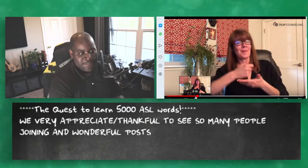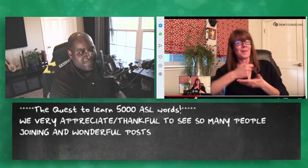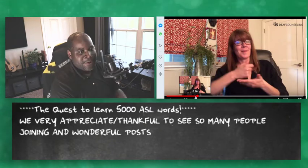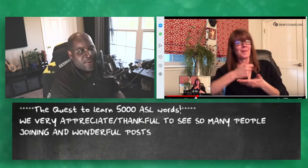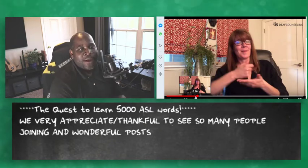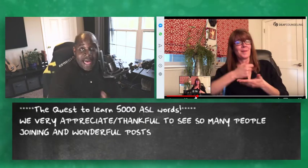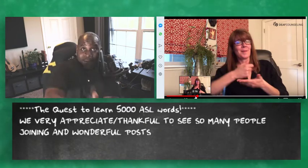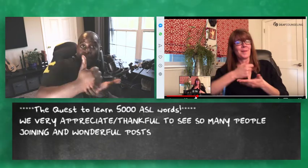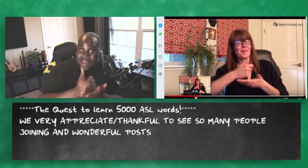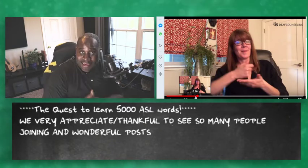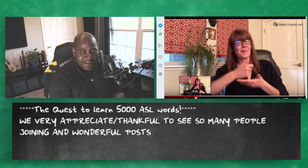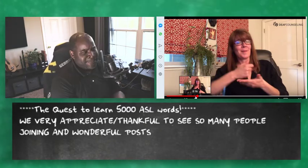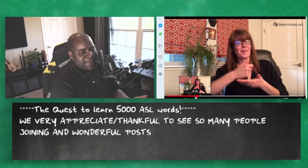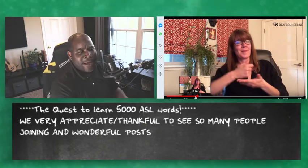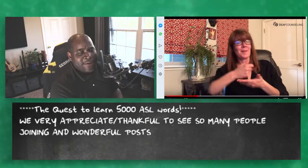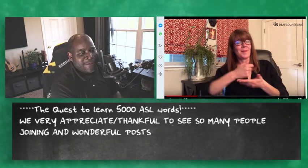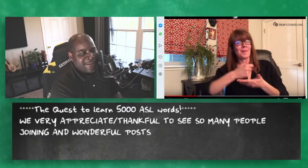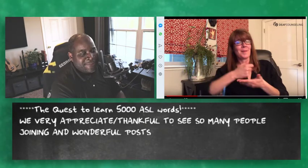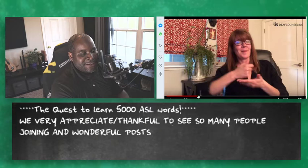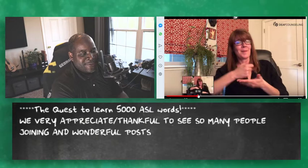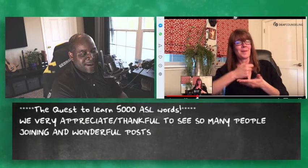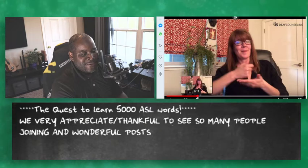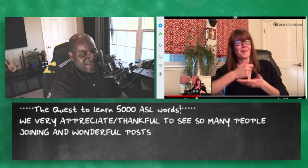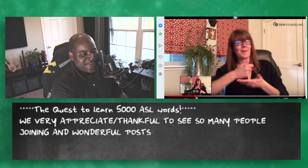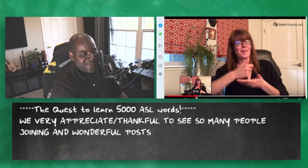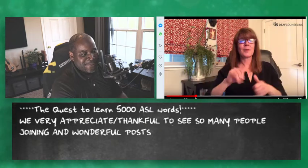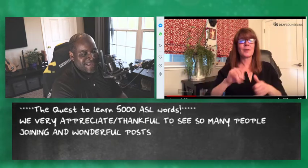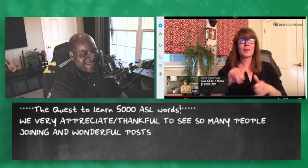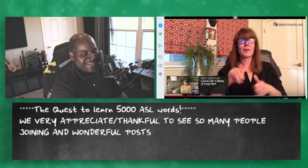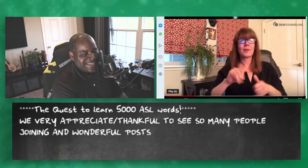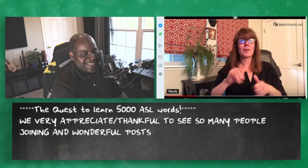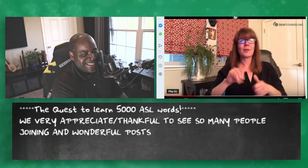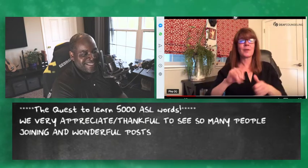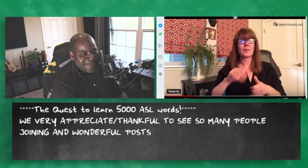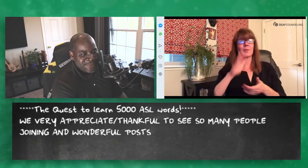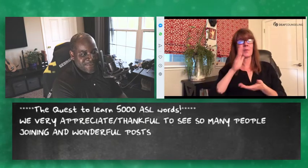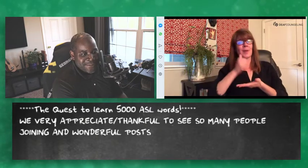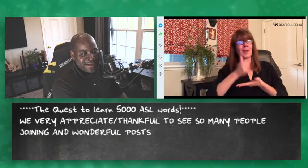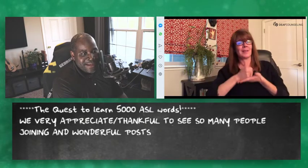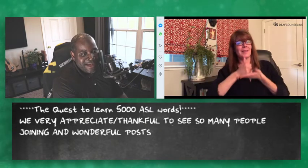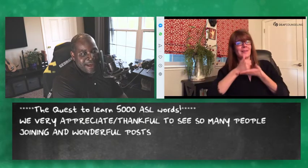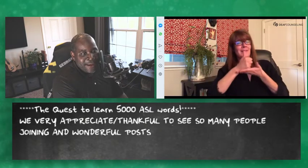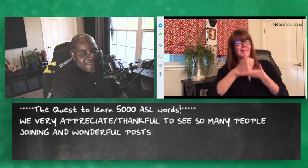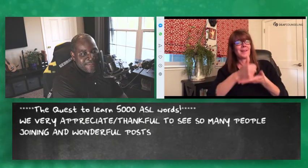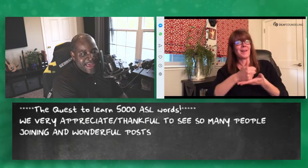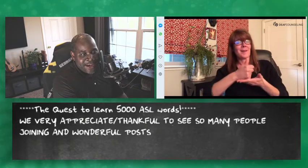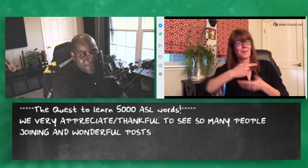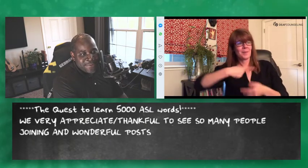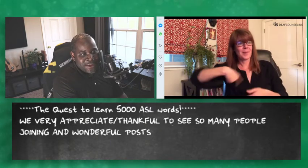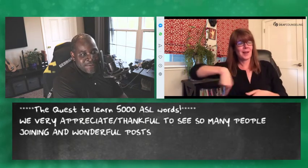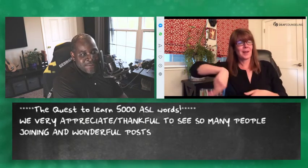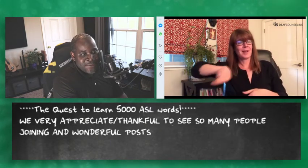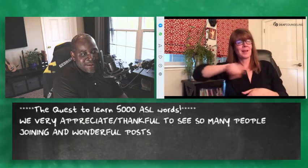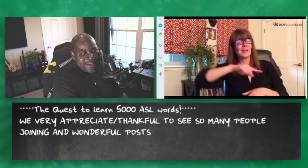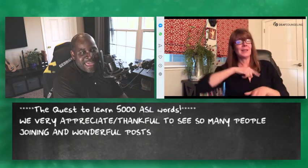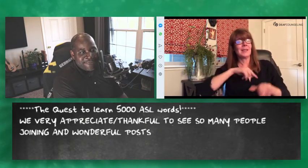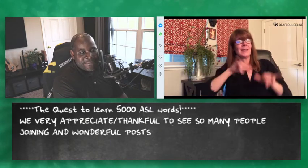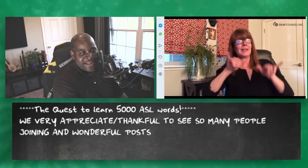or help me wow I forgot the direction that she was doing that in let's see what she was doing that help you everybody